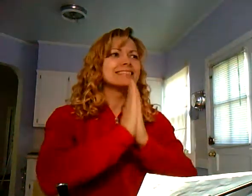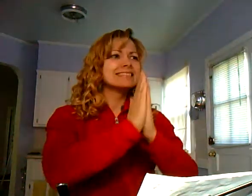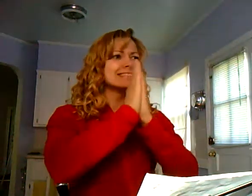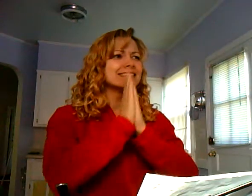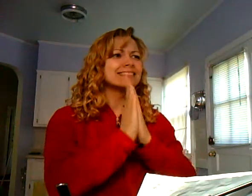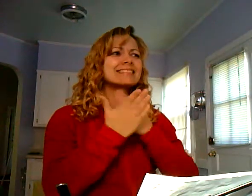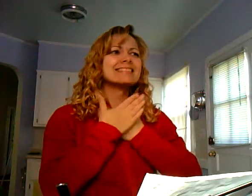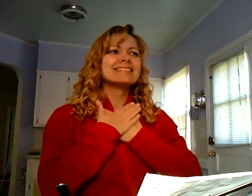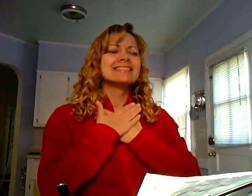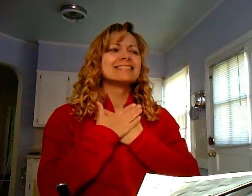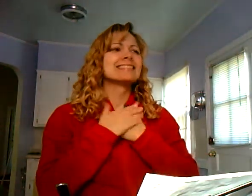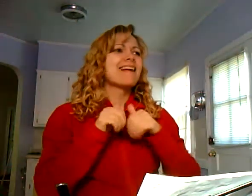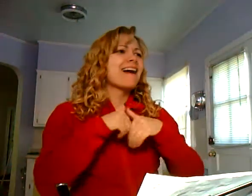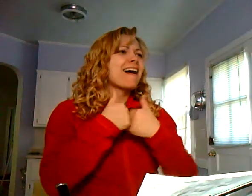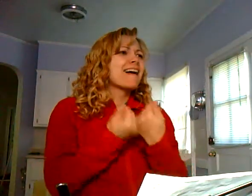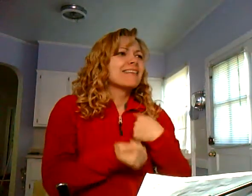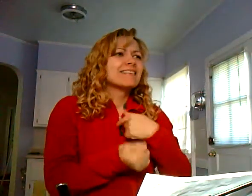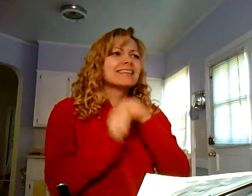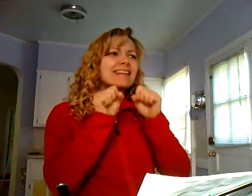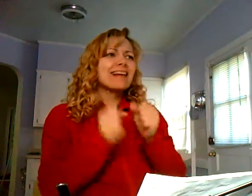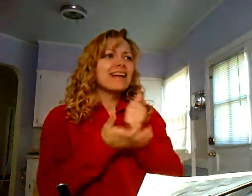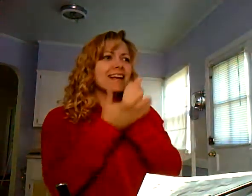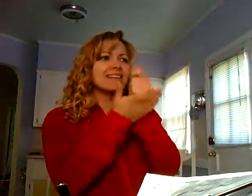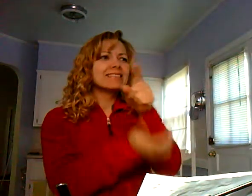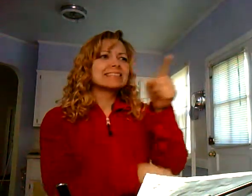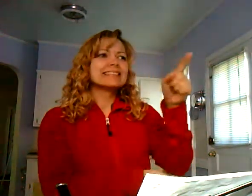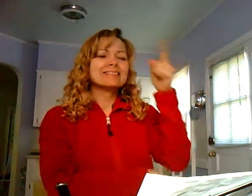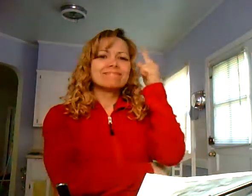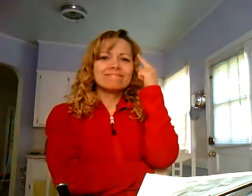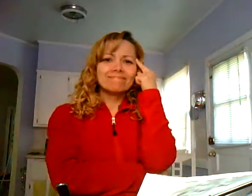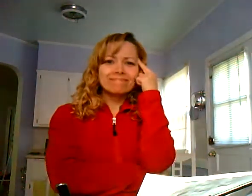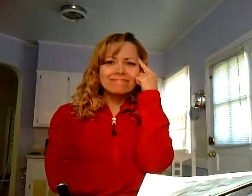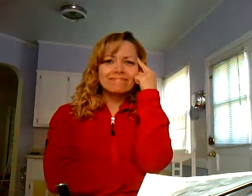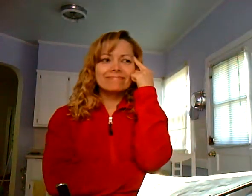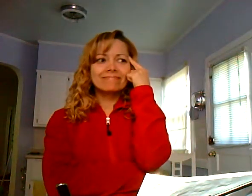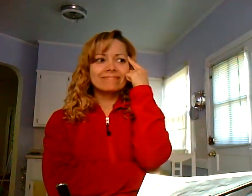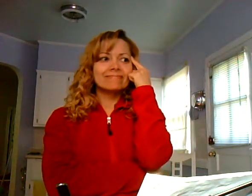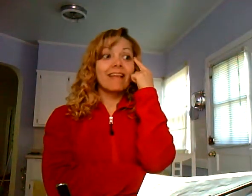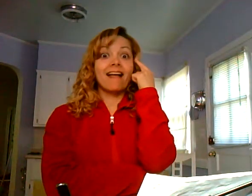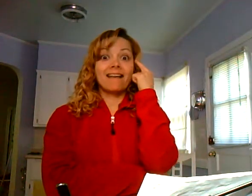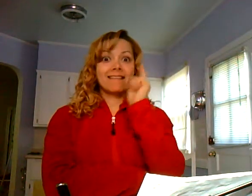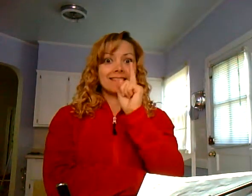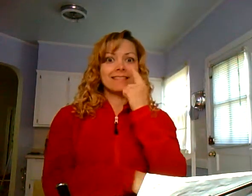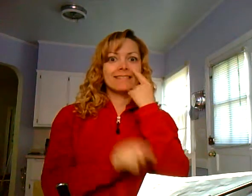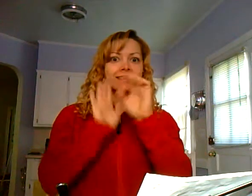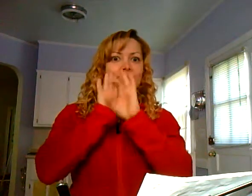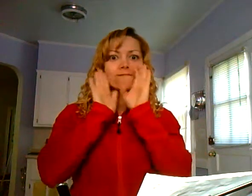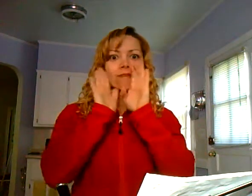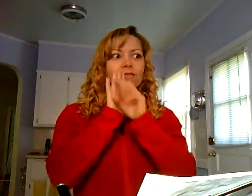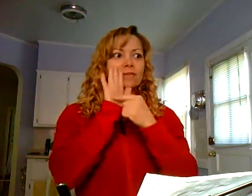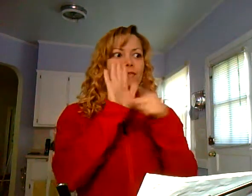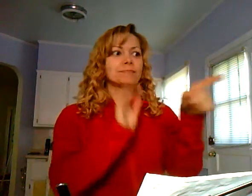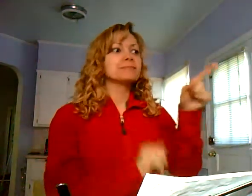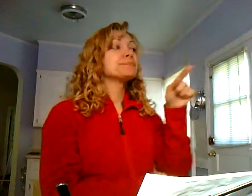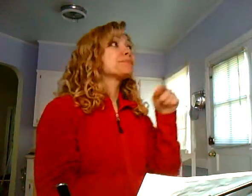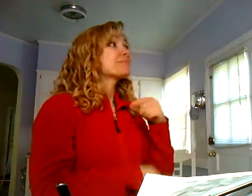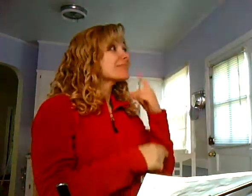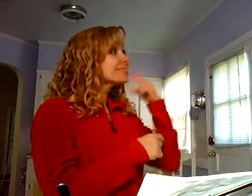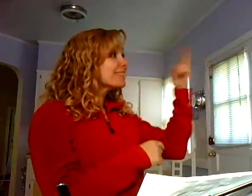that may need some encouragement from the prayer list. How can I help them? I think about that. And I